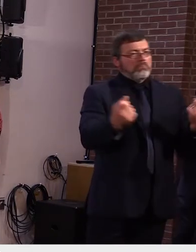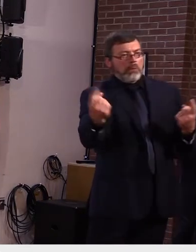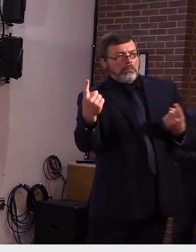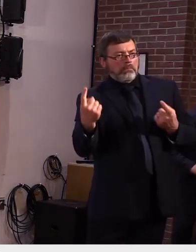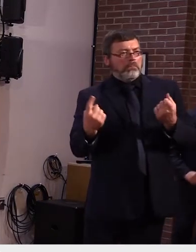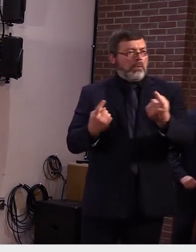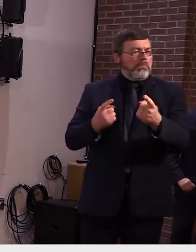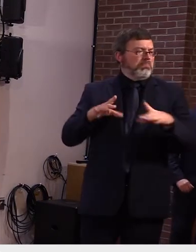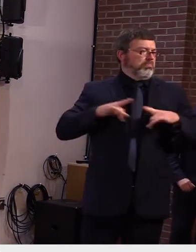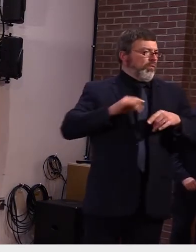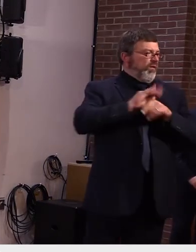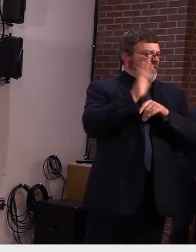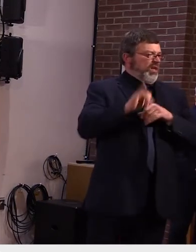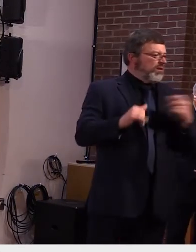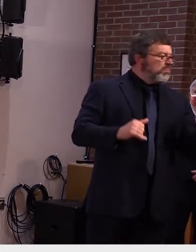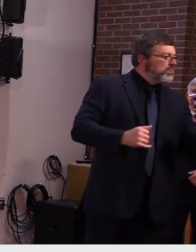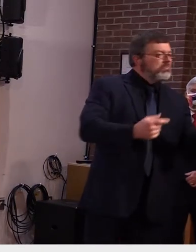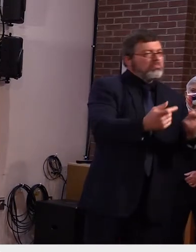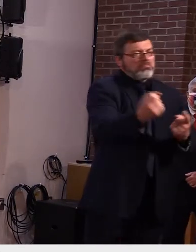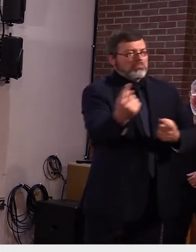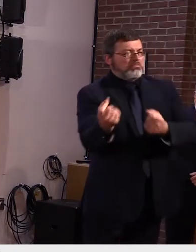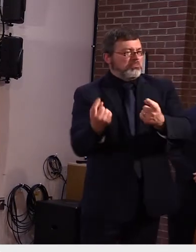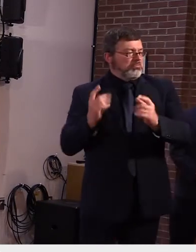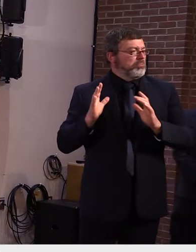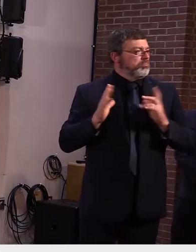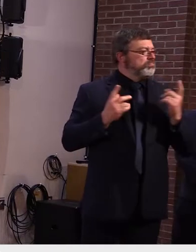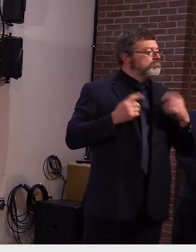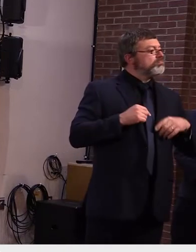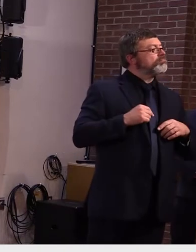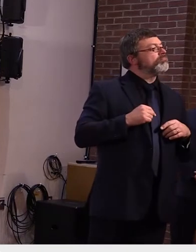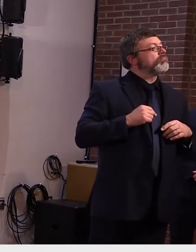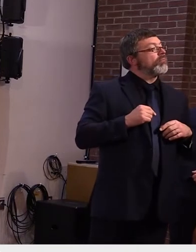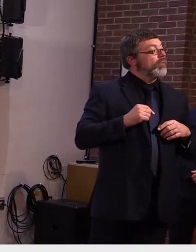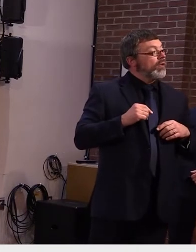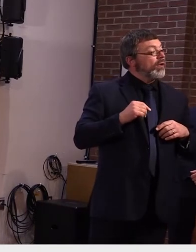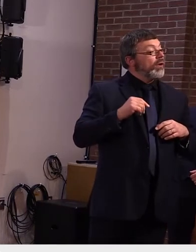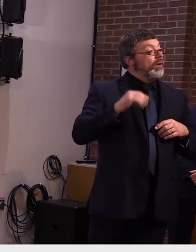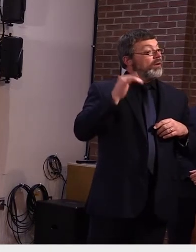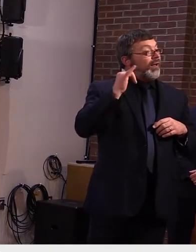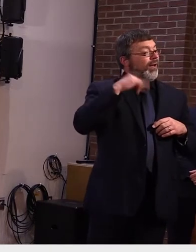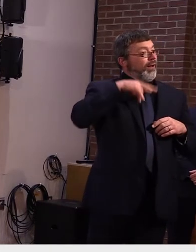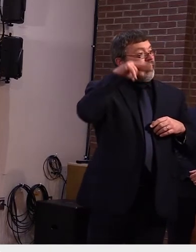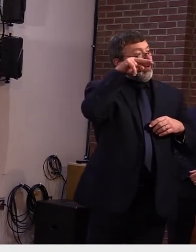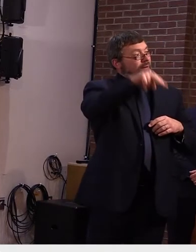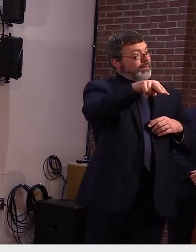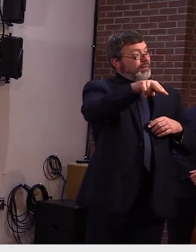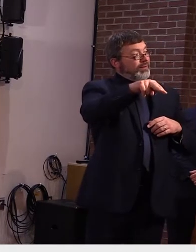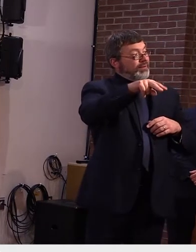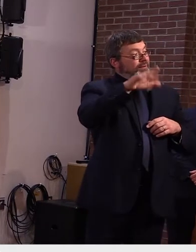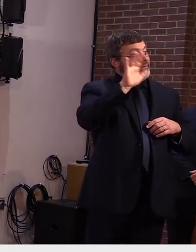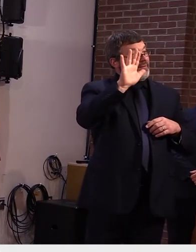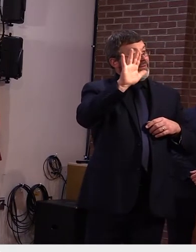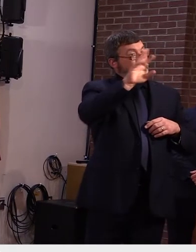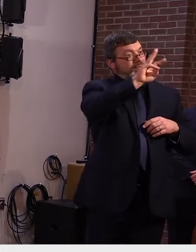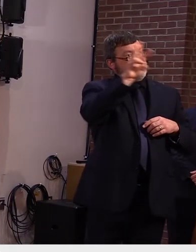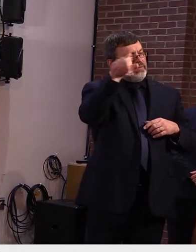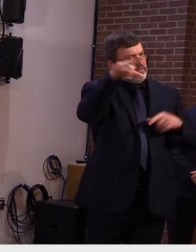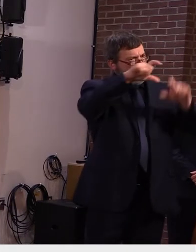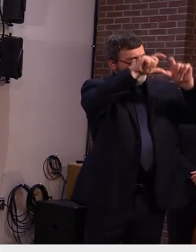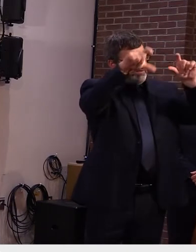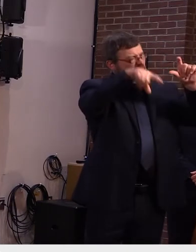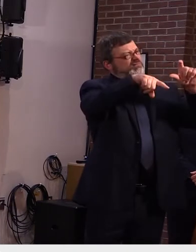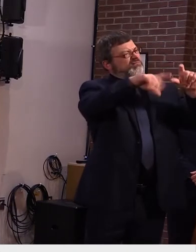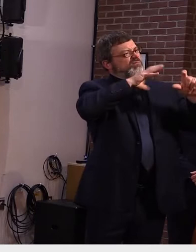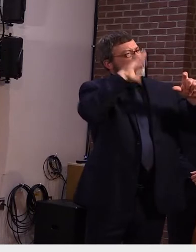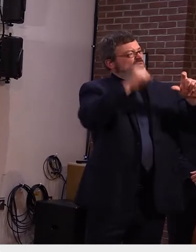recording cases as of last friday so it doesn't include any of the cases recorded at the last press conference or today's credit